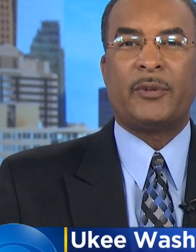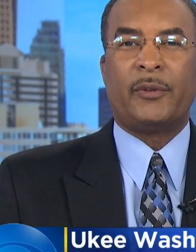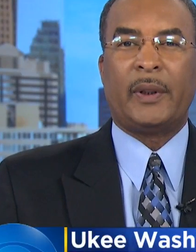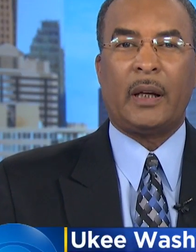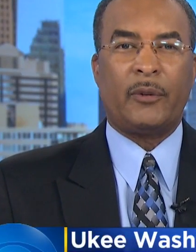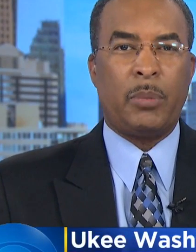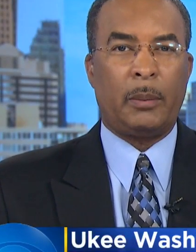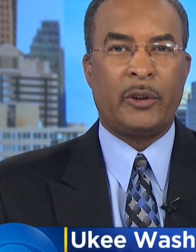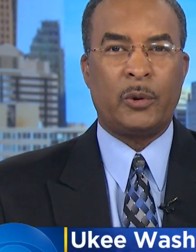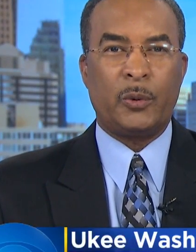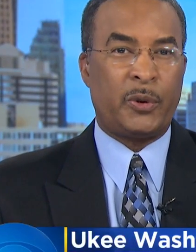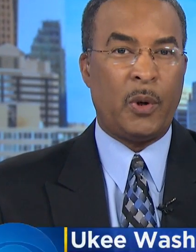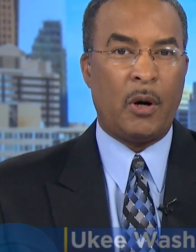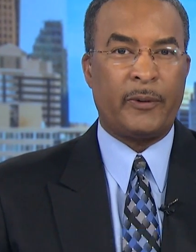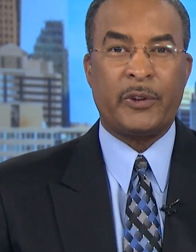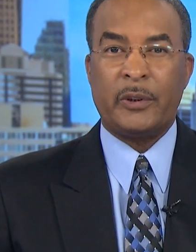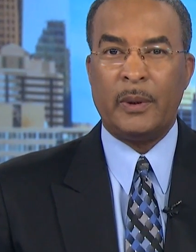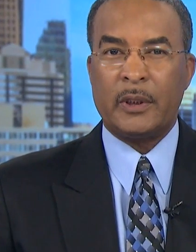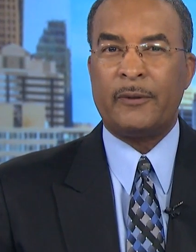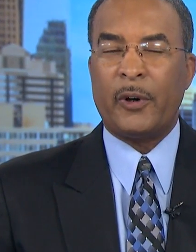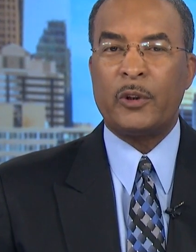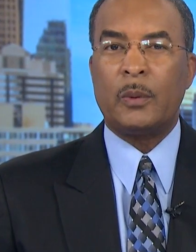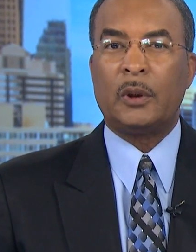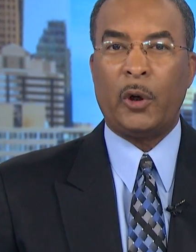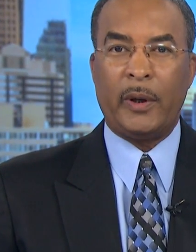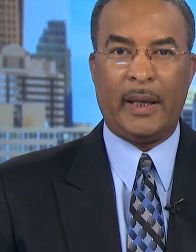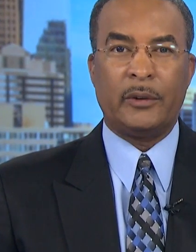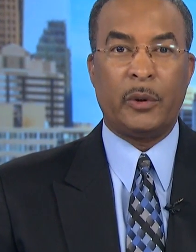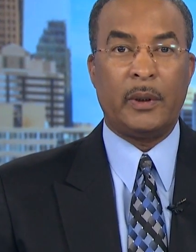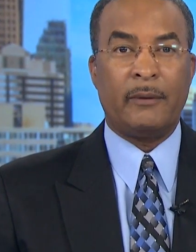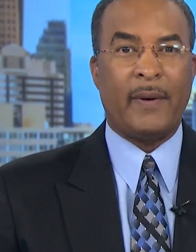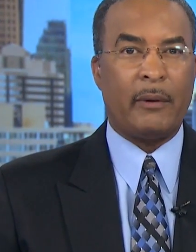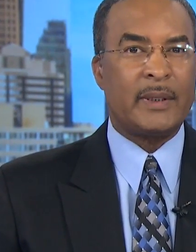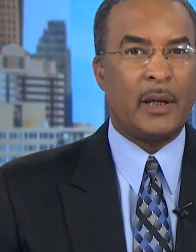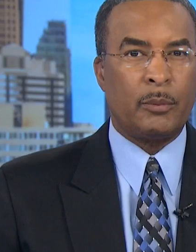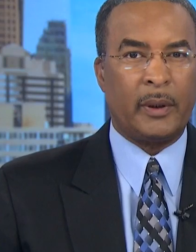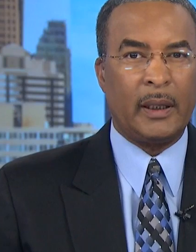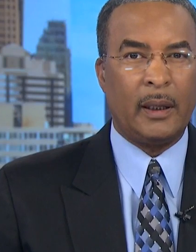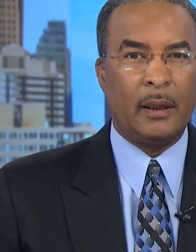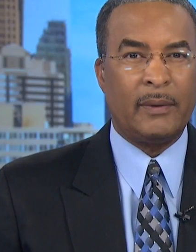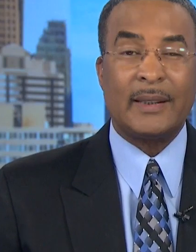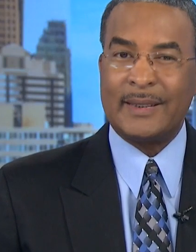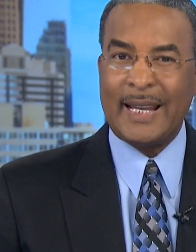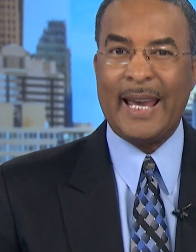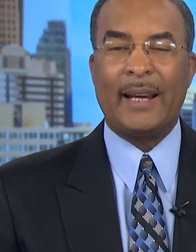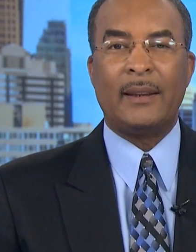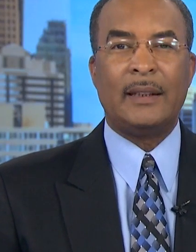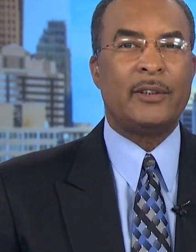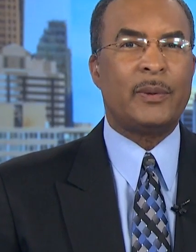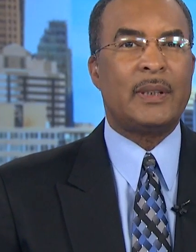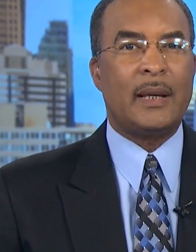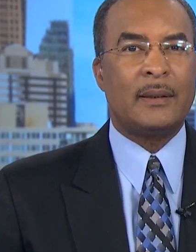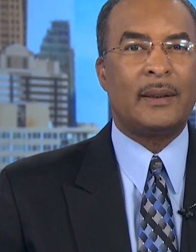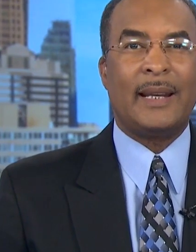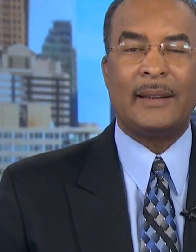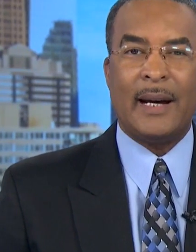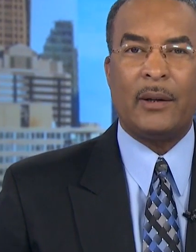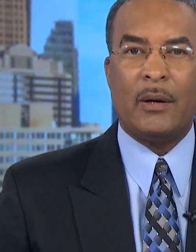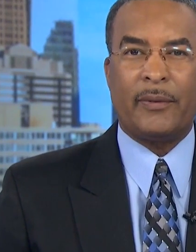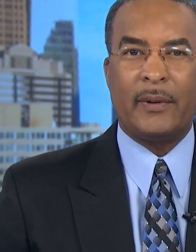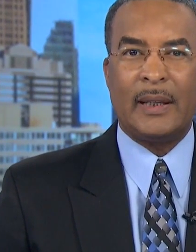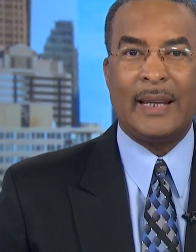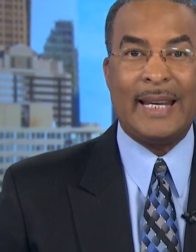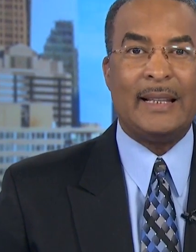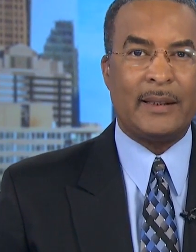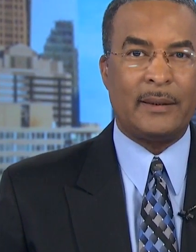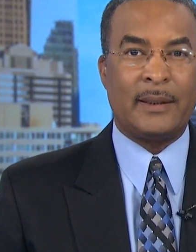Plans for Philadelphia public schools to offer students virtual learning during the virus outbreak have hit a snag. The district says it cannot